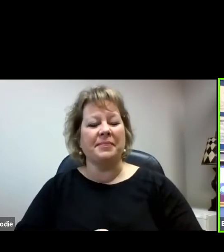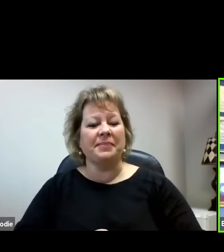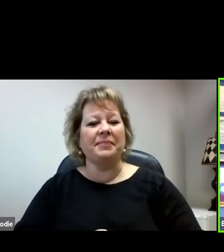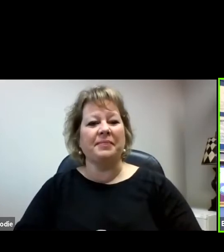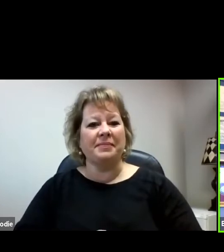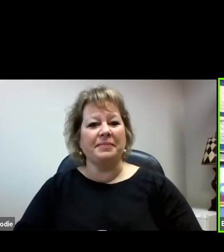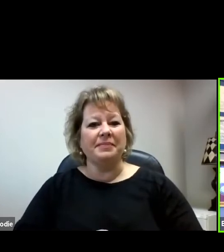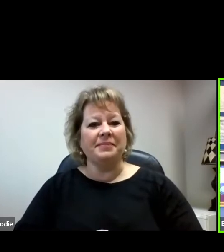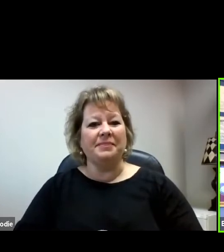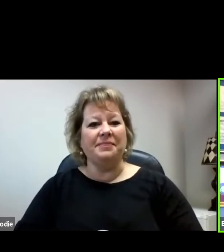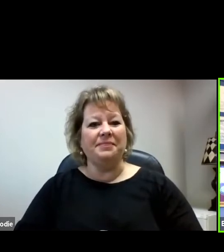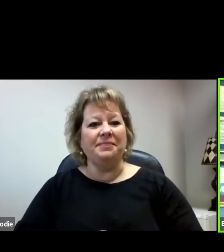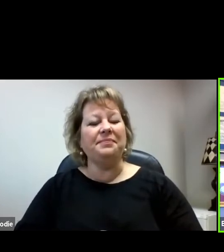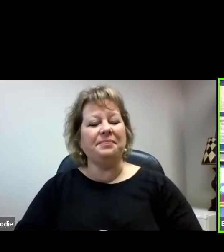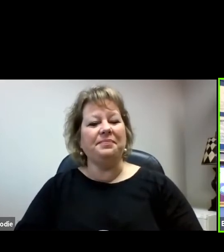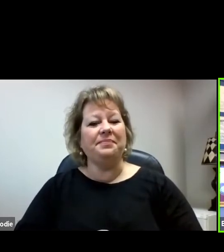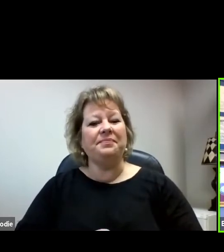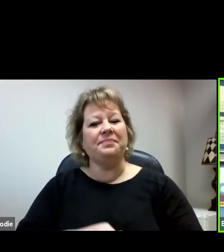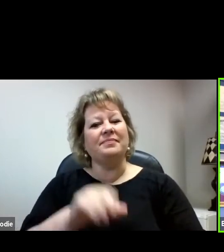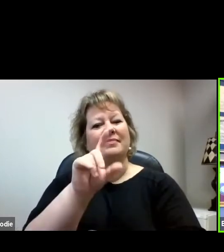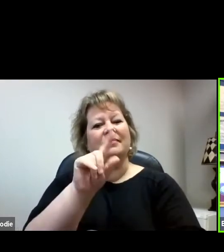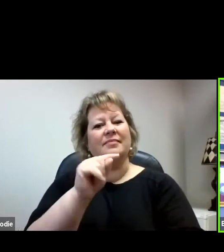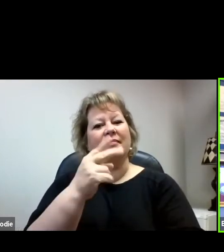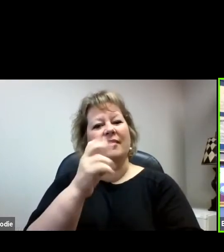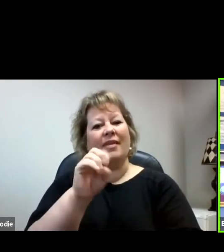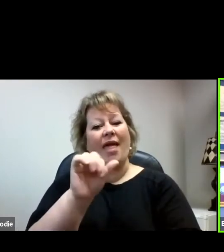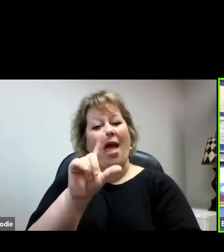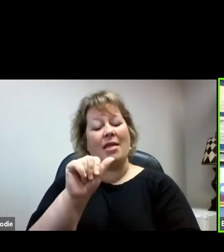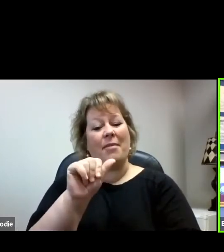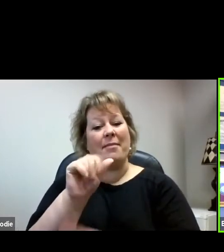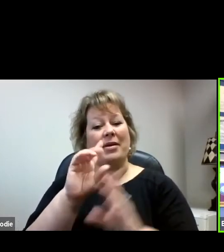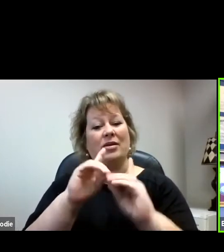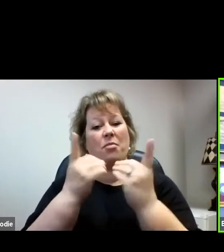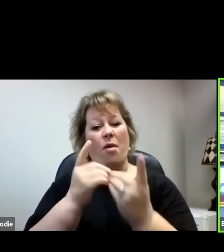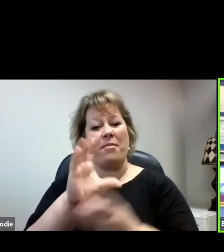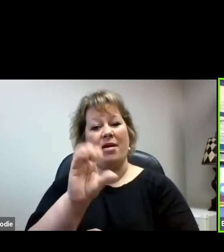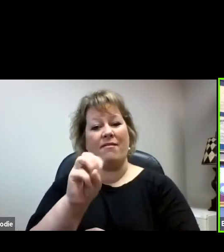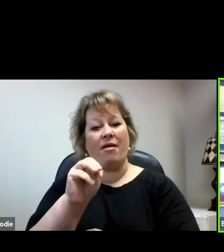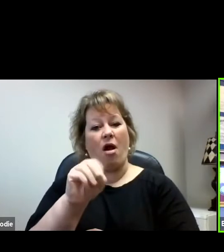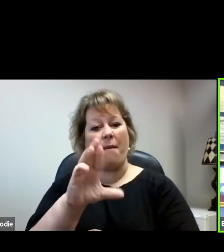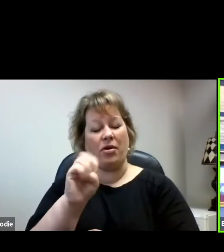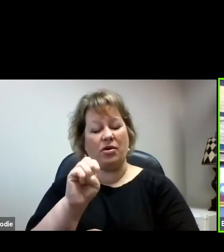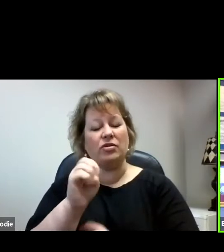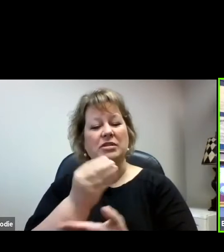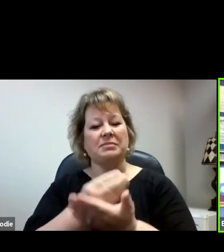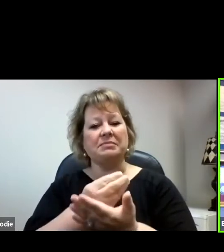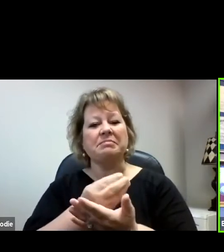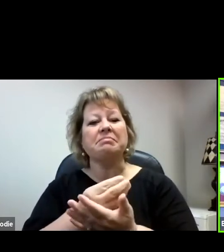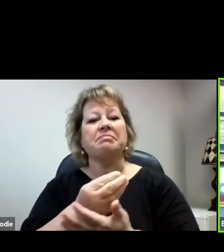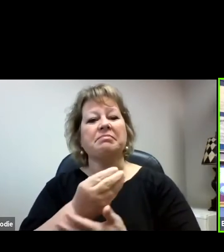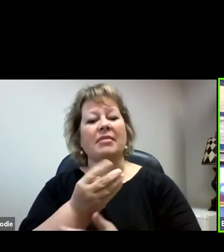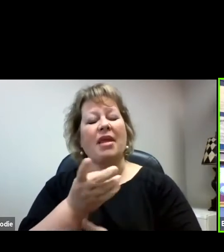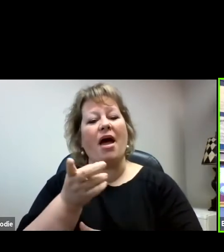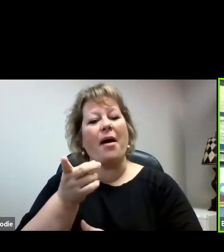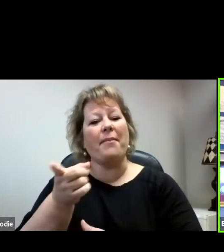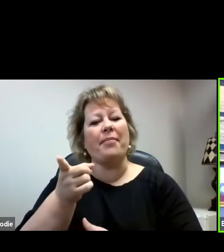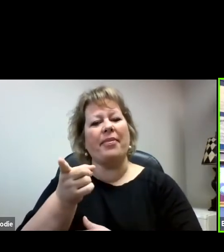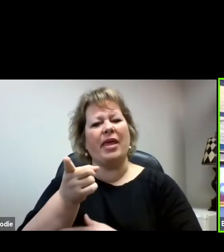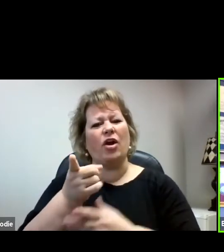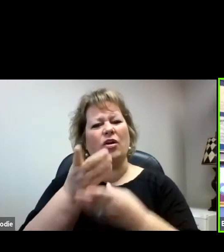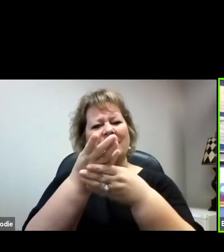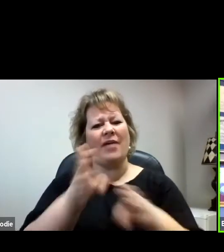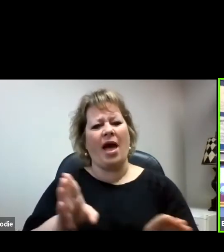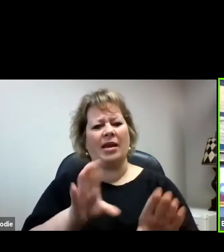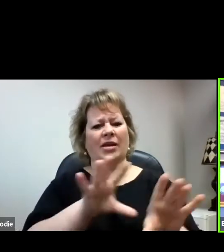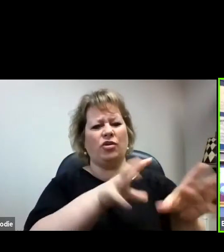The Alabama Department of Commerce is divided into two things. It's a business development organization, in other